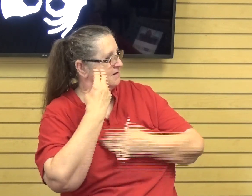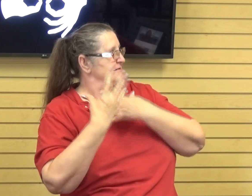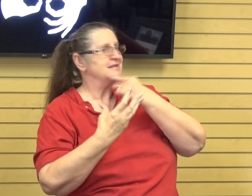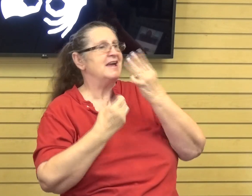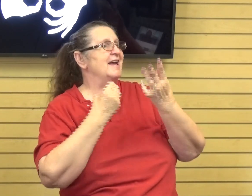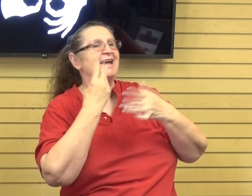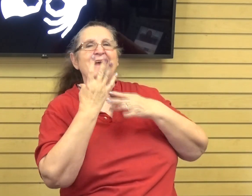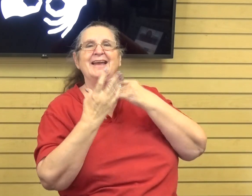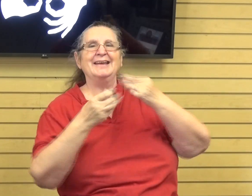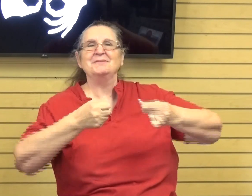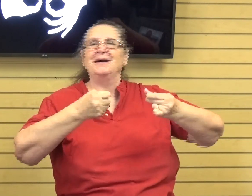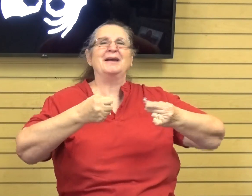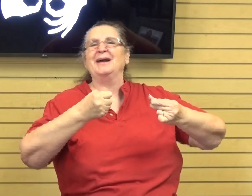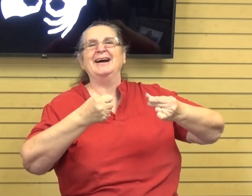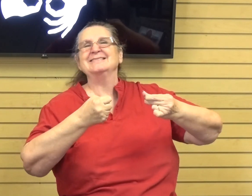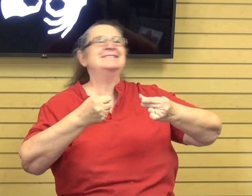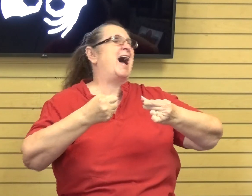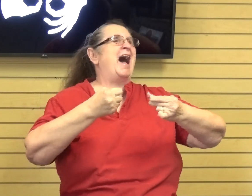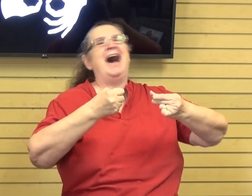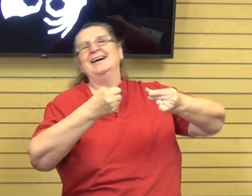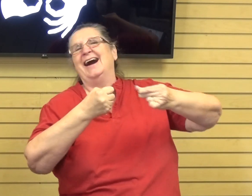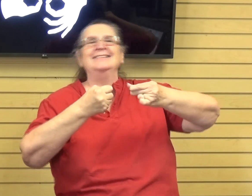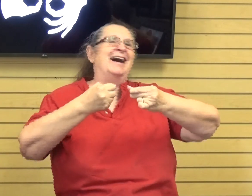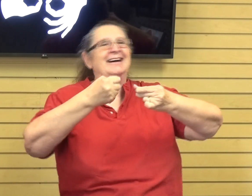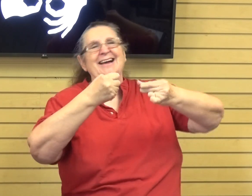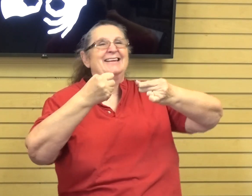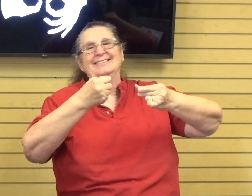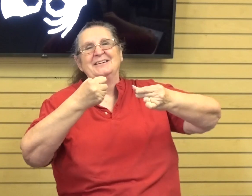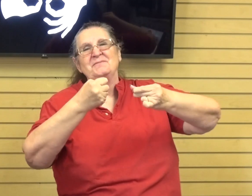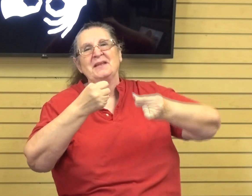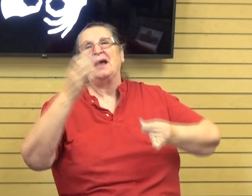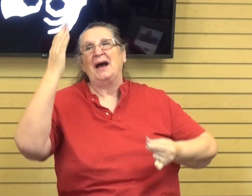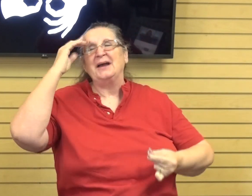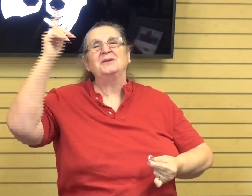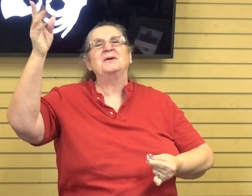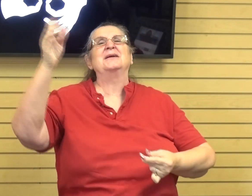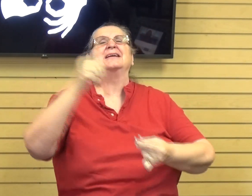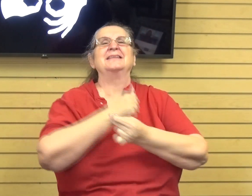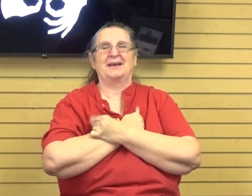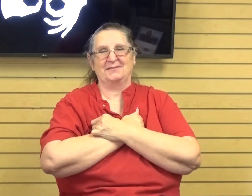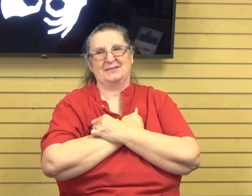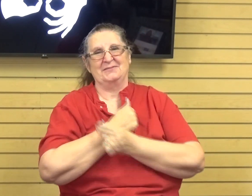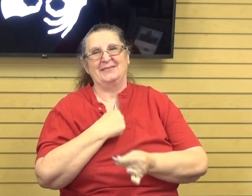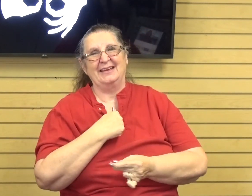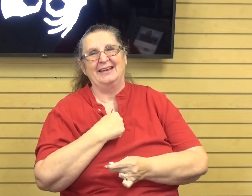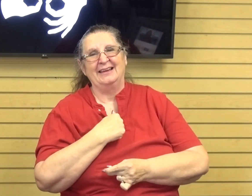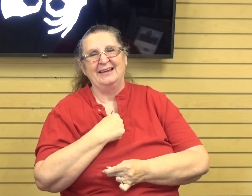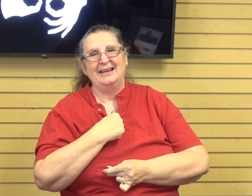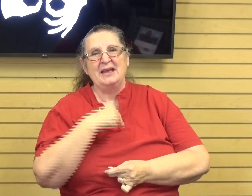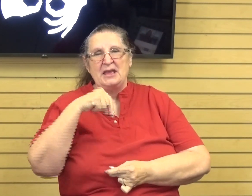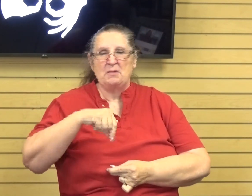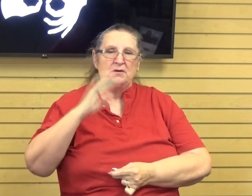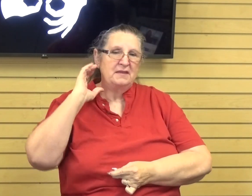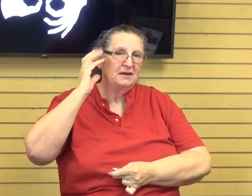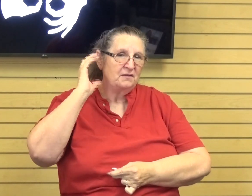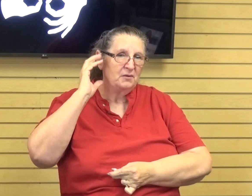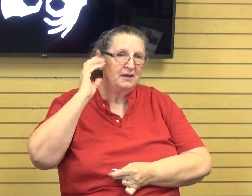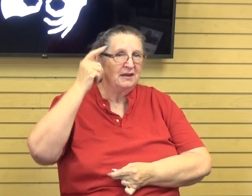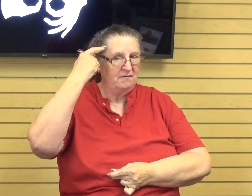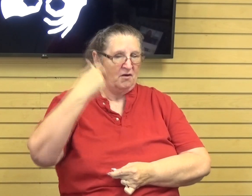just screaming the worship song? I know that He loves me and that's, He put that song on the radio just for me to tell me that He's